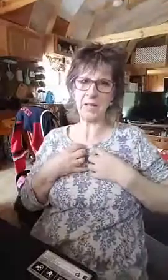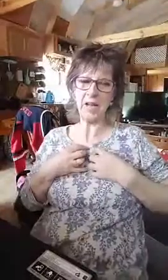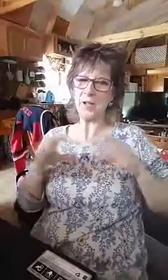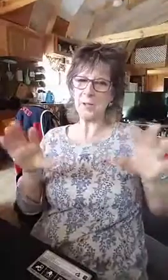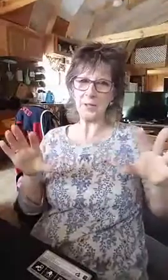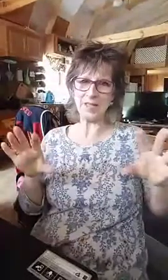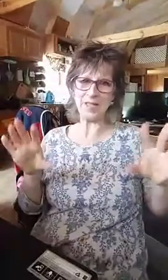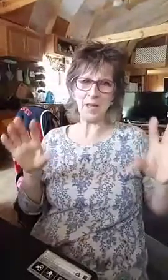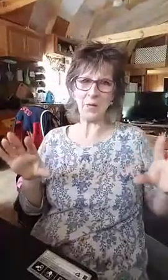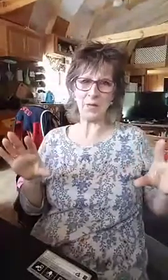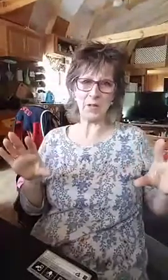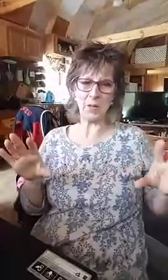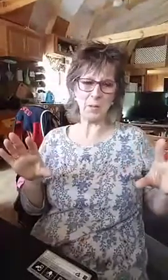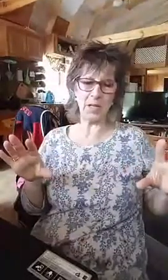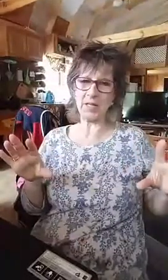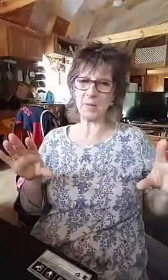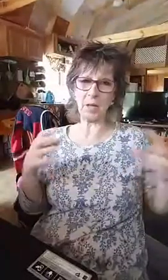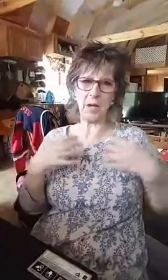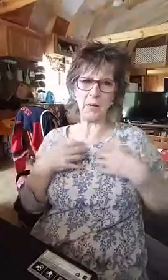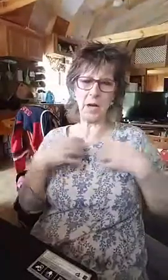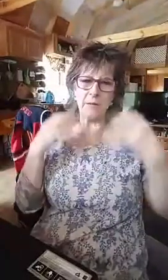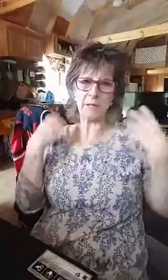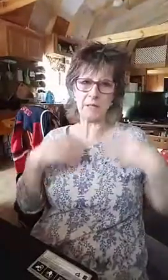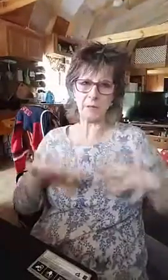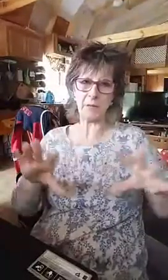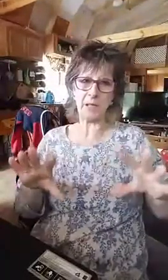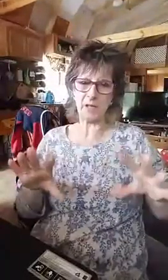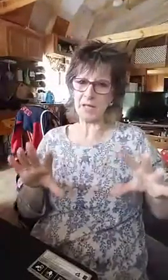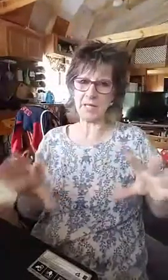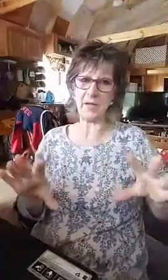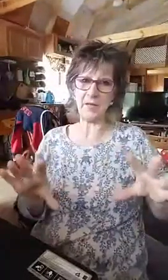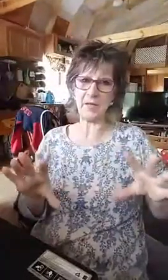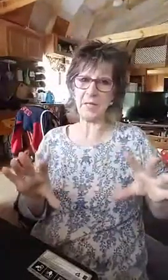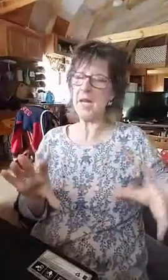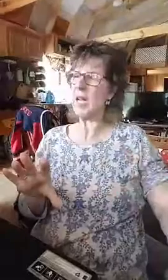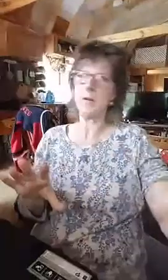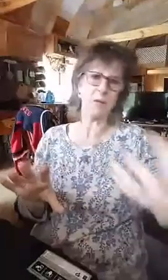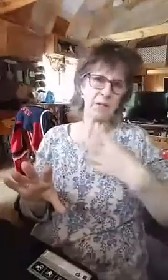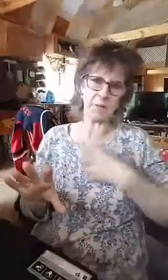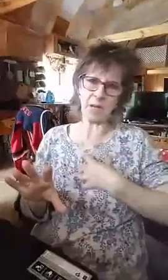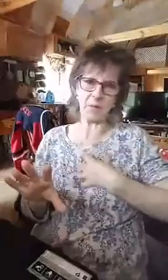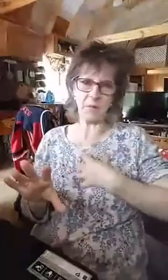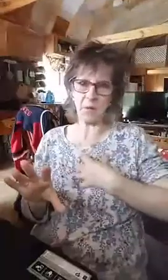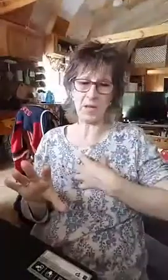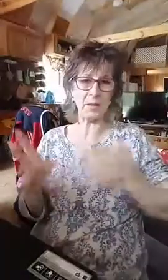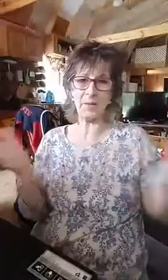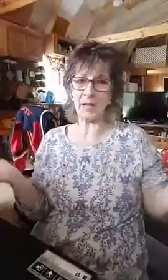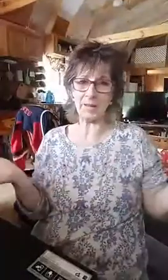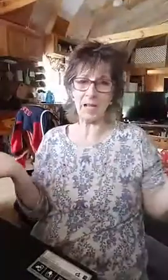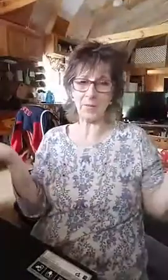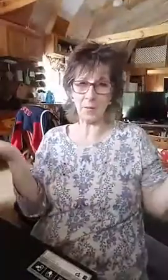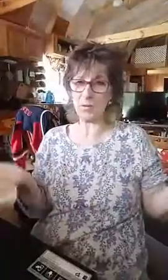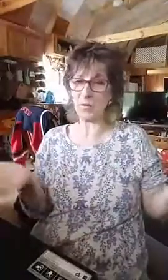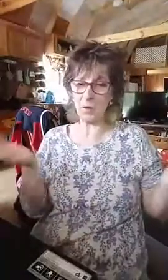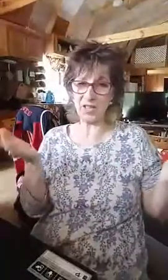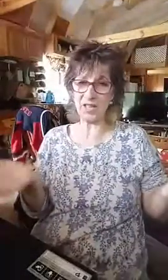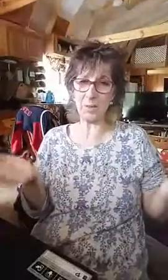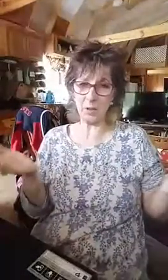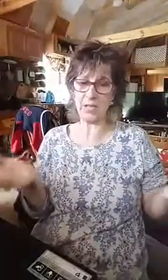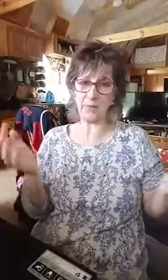two reasons. Selfish. Number one is whenever I release revelation that he's given to me, he fills me up with more. That's why I write, I have almost four dozen books I've